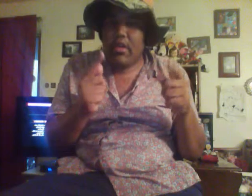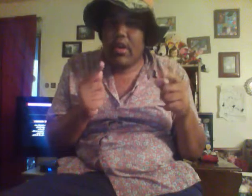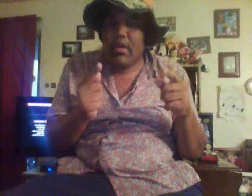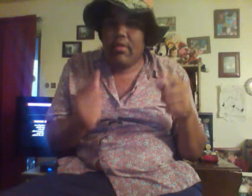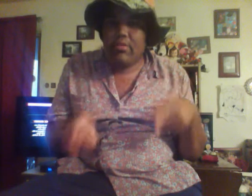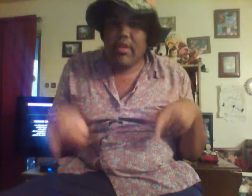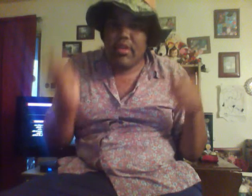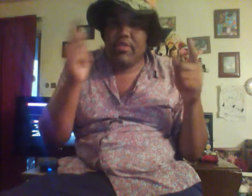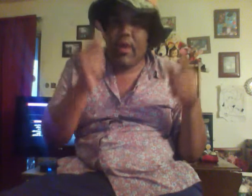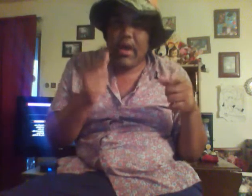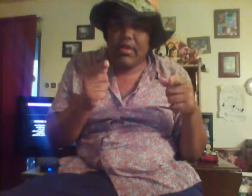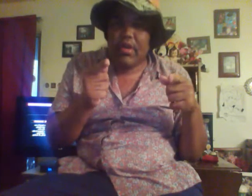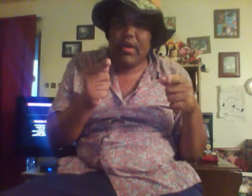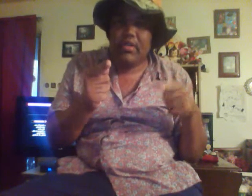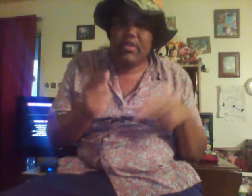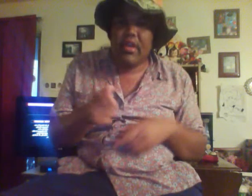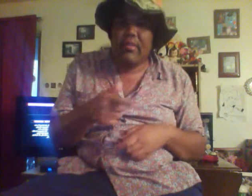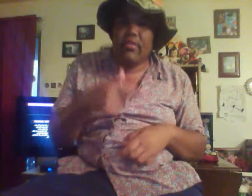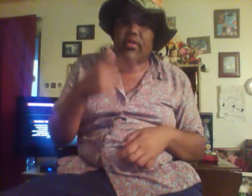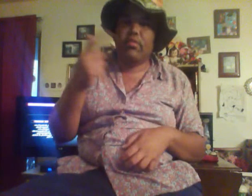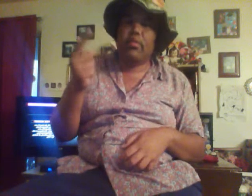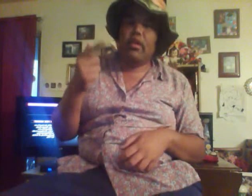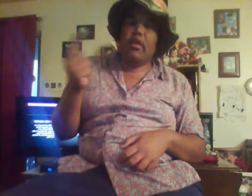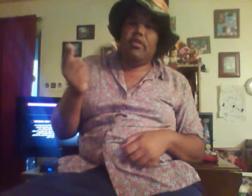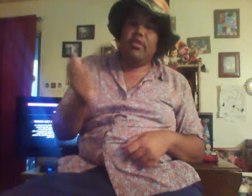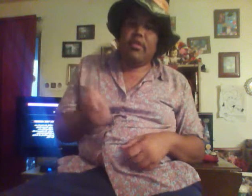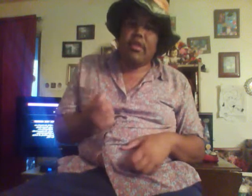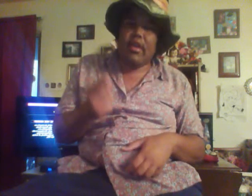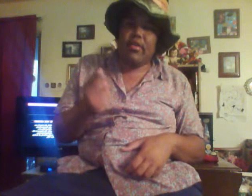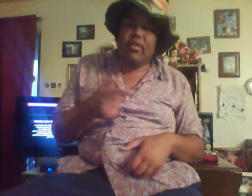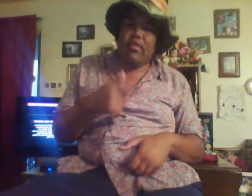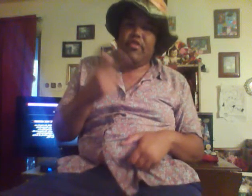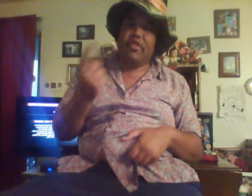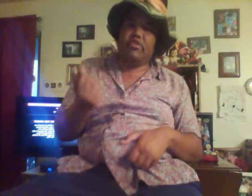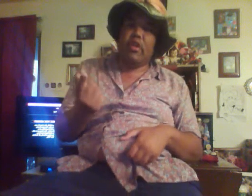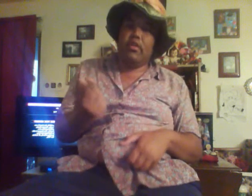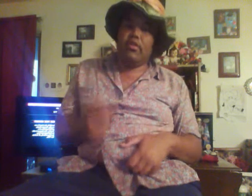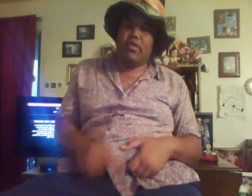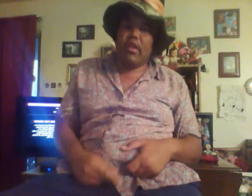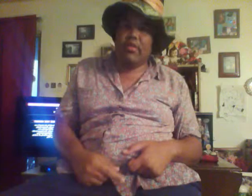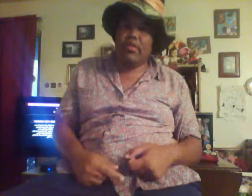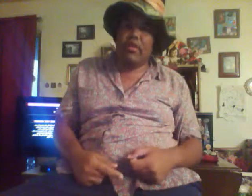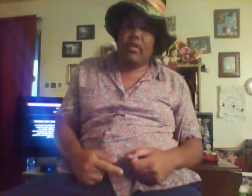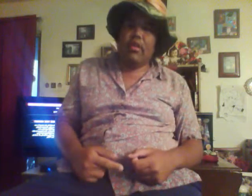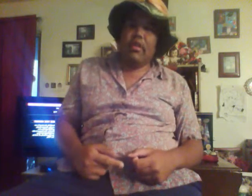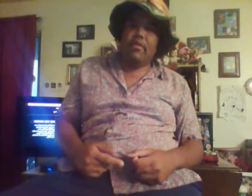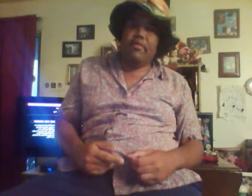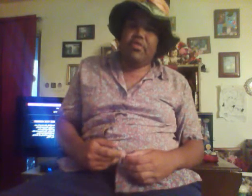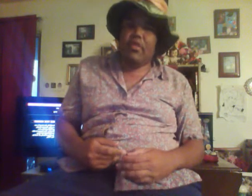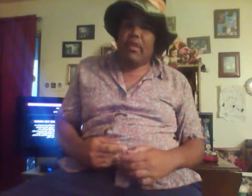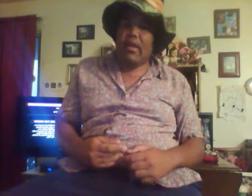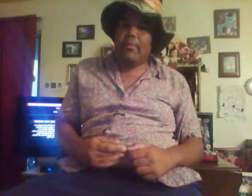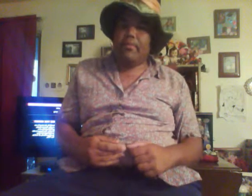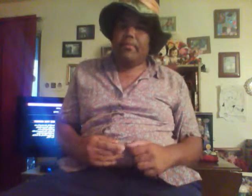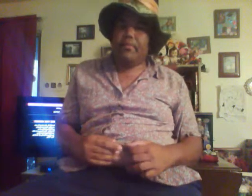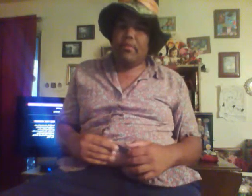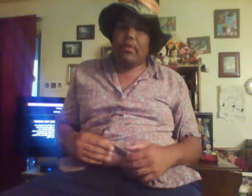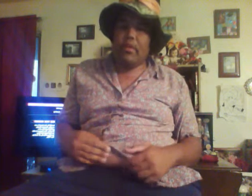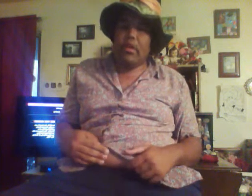the younger ones, because he tried to torture them to... To get Dorsey Jane's attention. So, like...